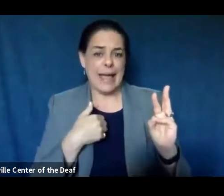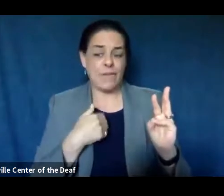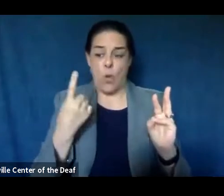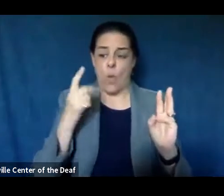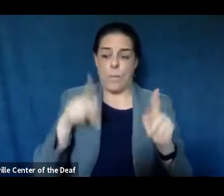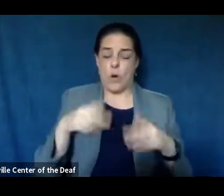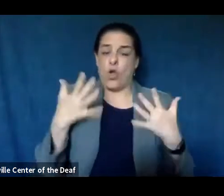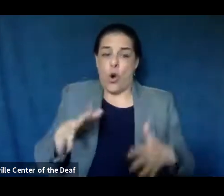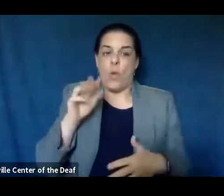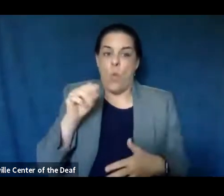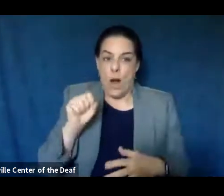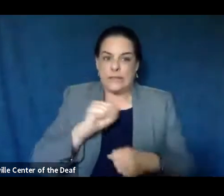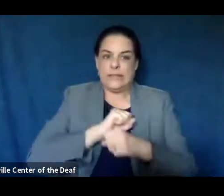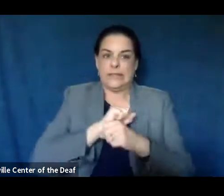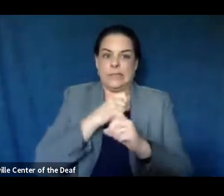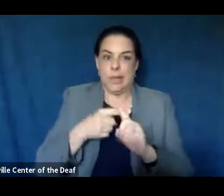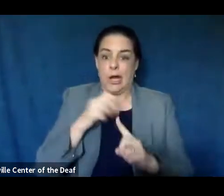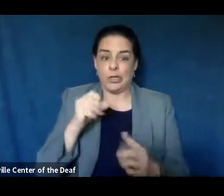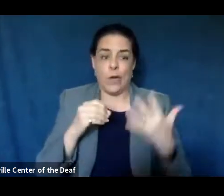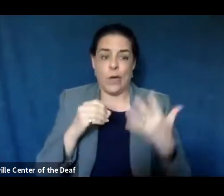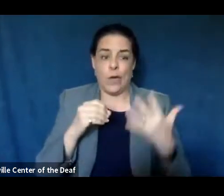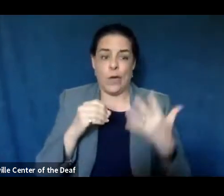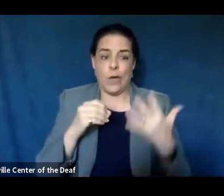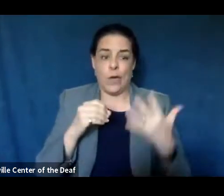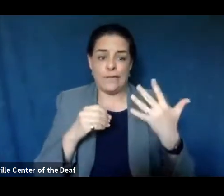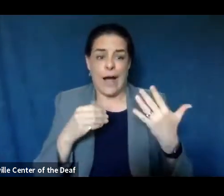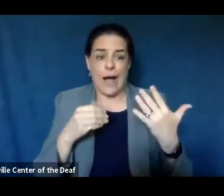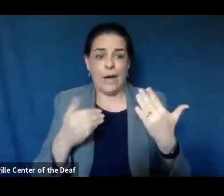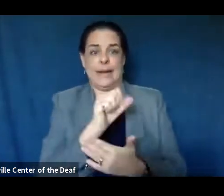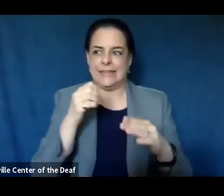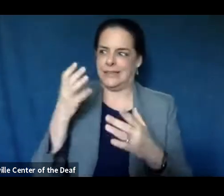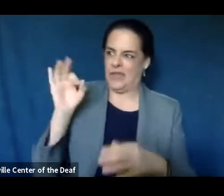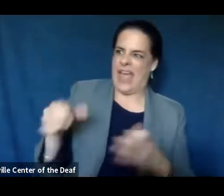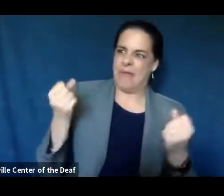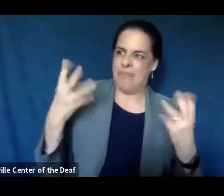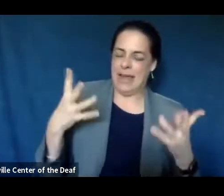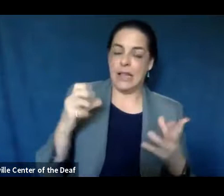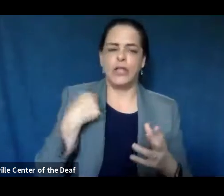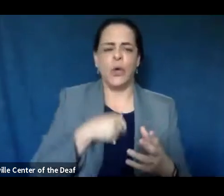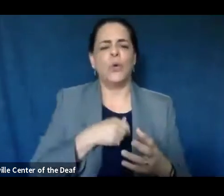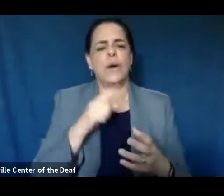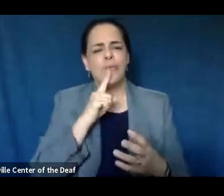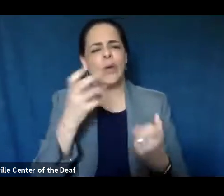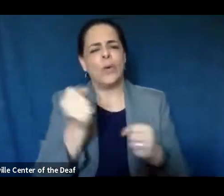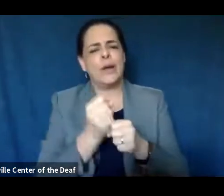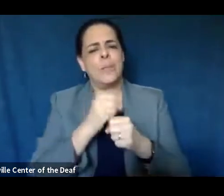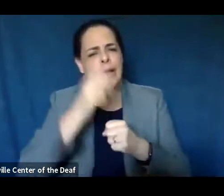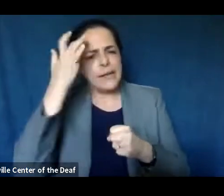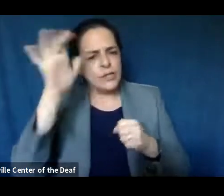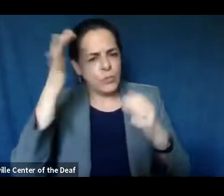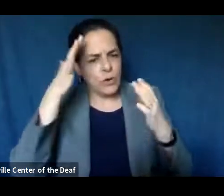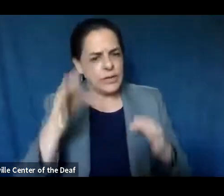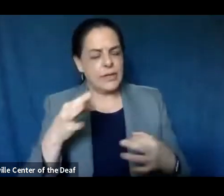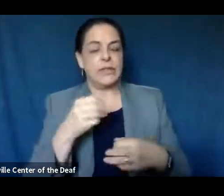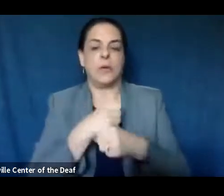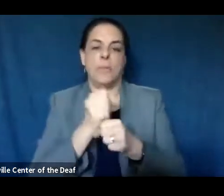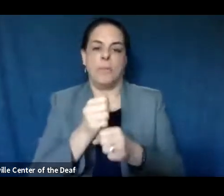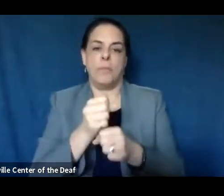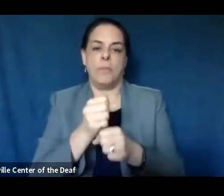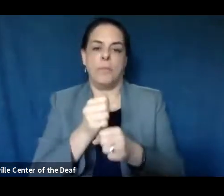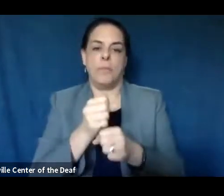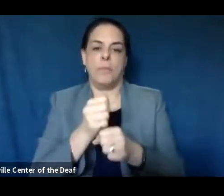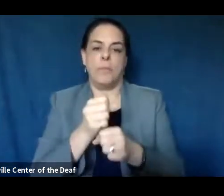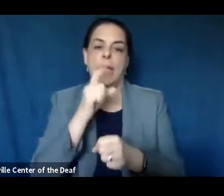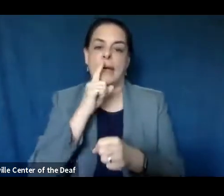positive. So five new cases. And so we really want, um, to make strategic decisions and make sure that we're getting that to people that are at